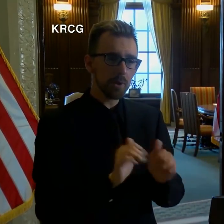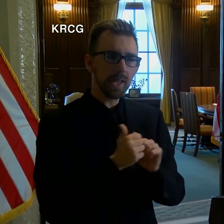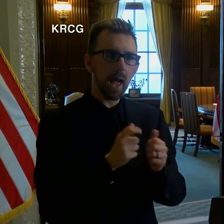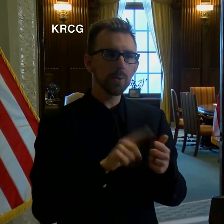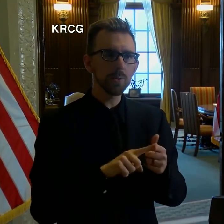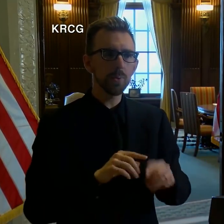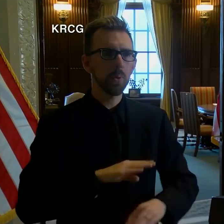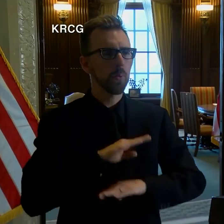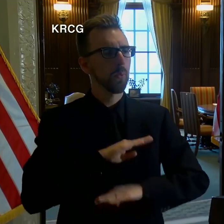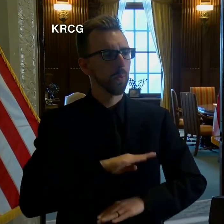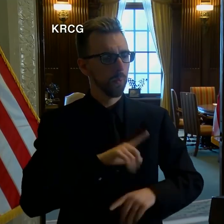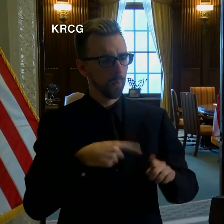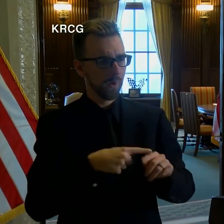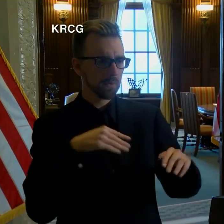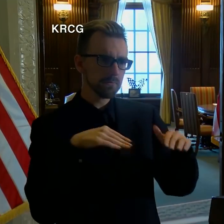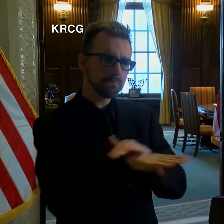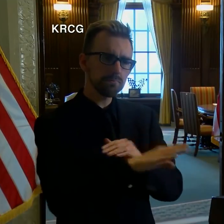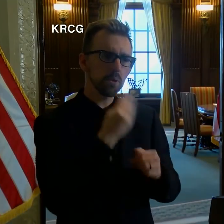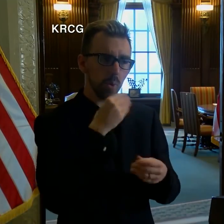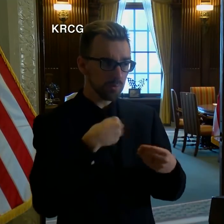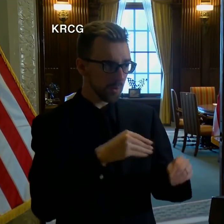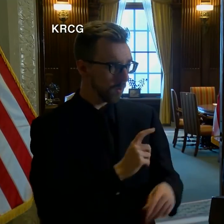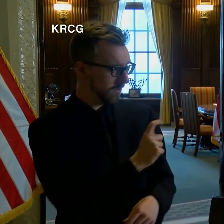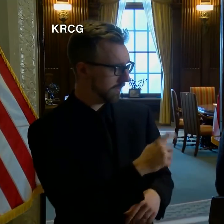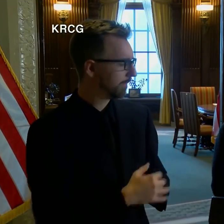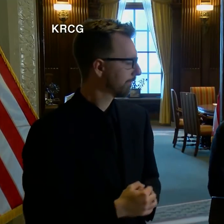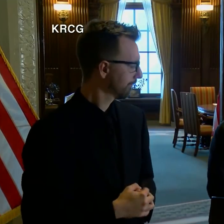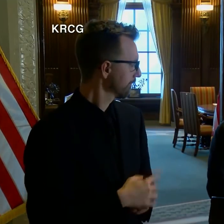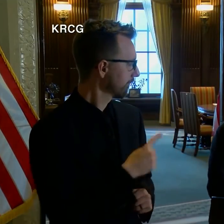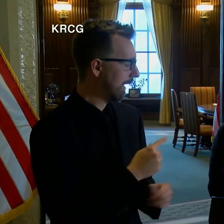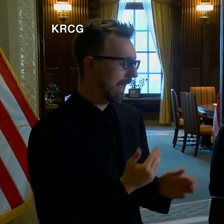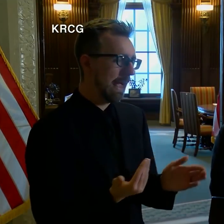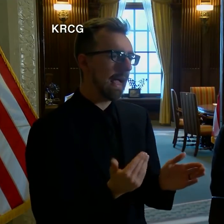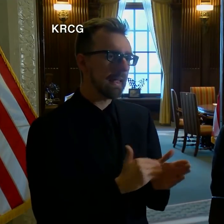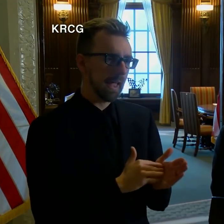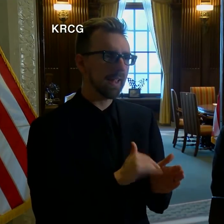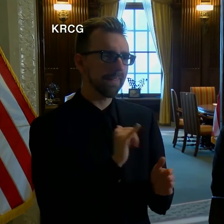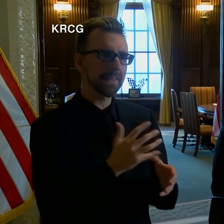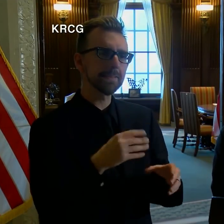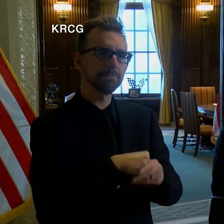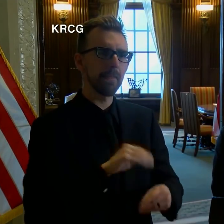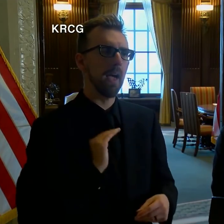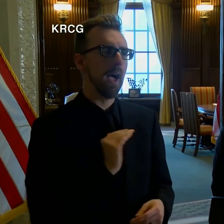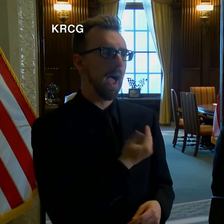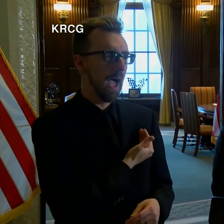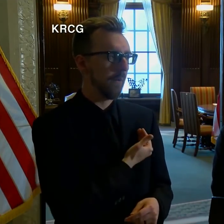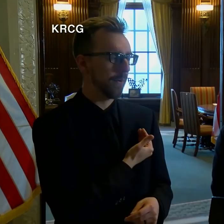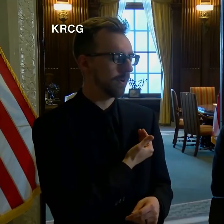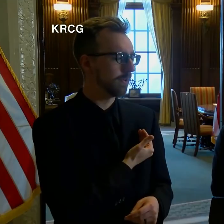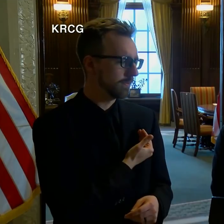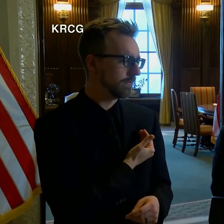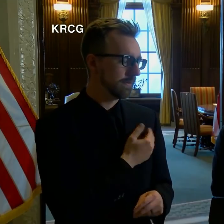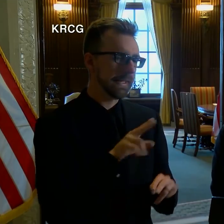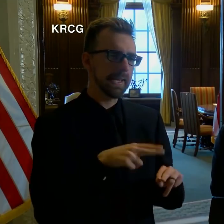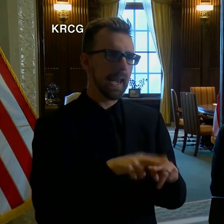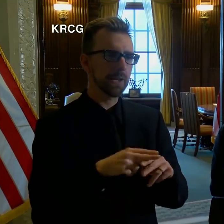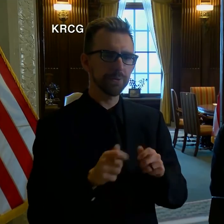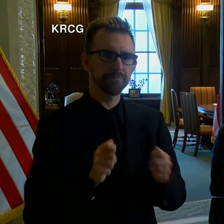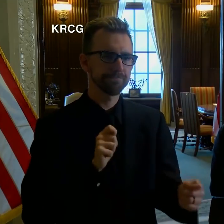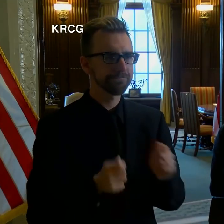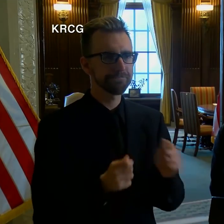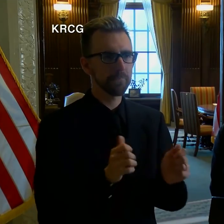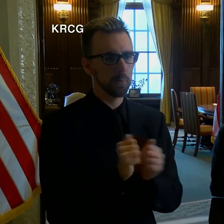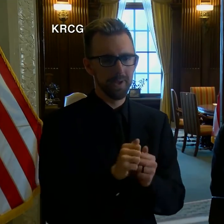or things to stay healthy there? Again, this is the part of our natural evolution with social